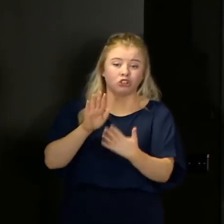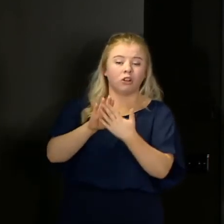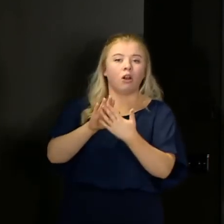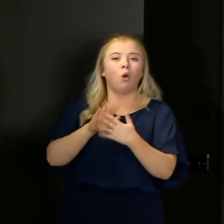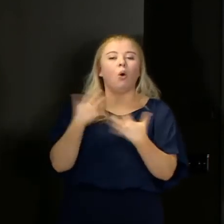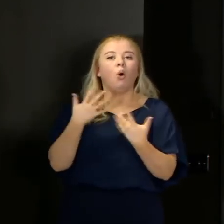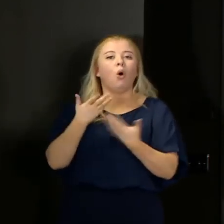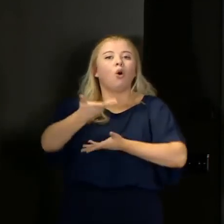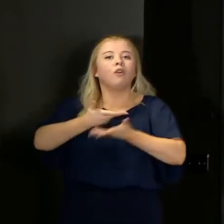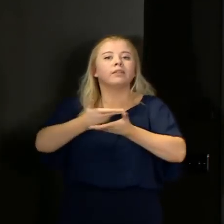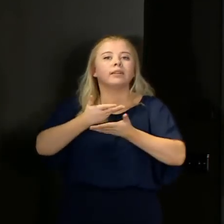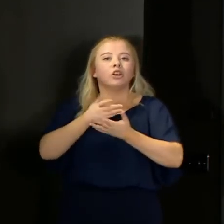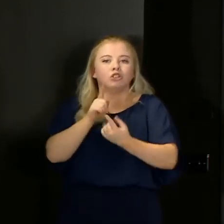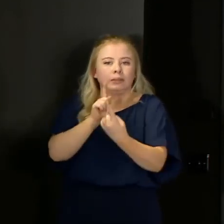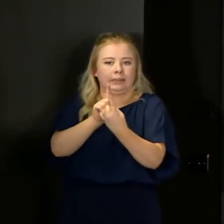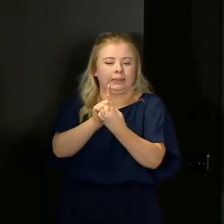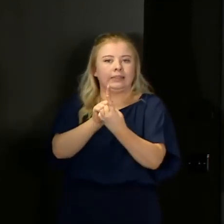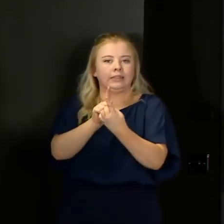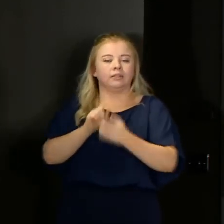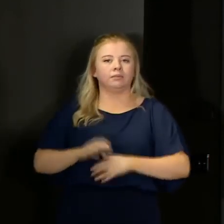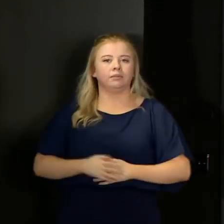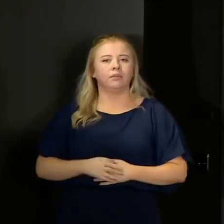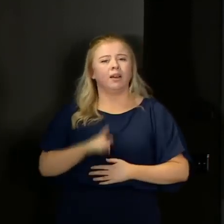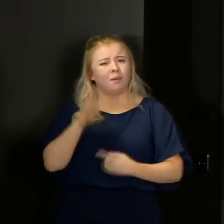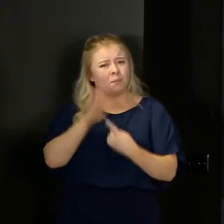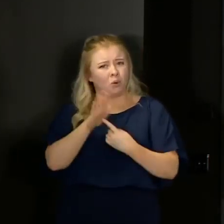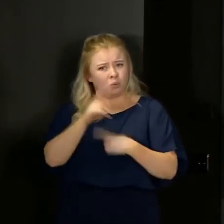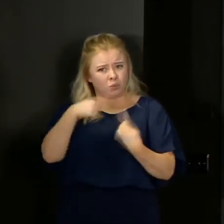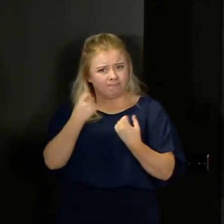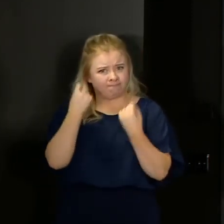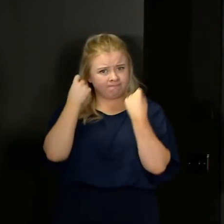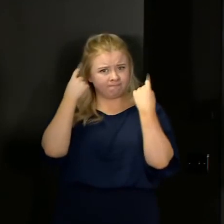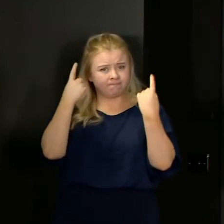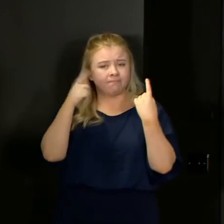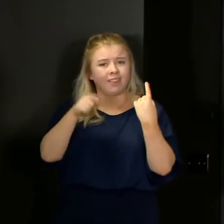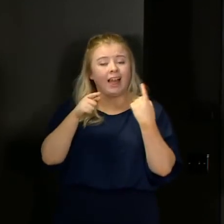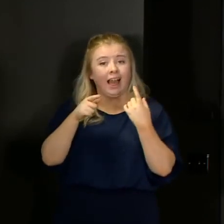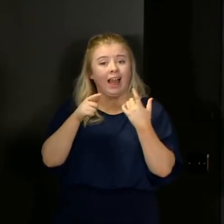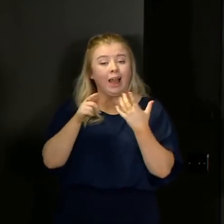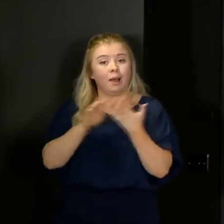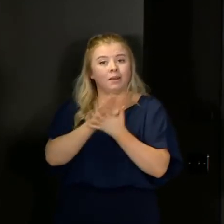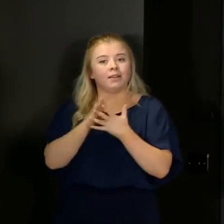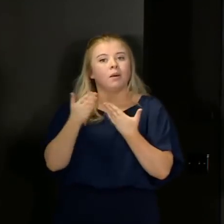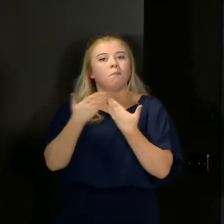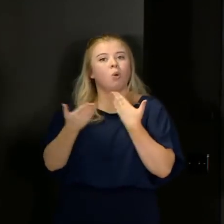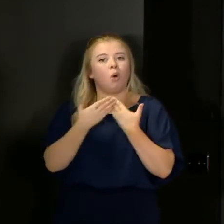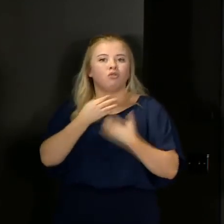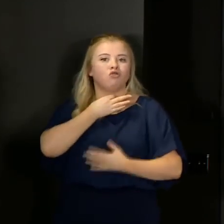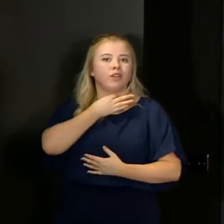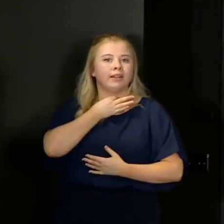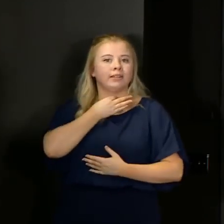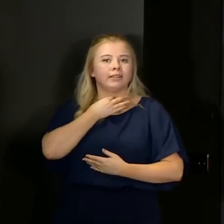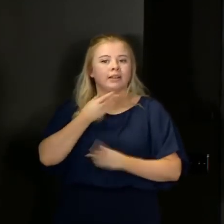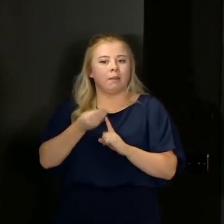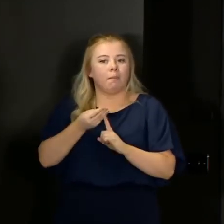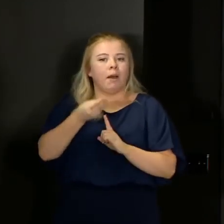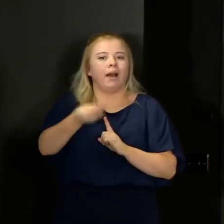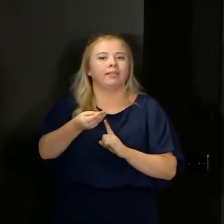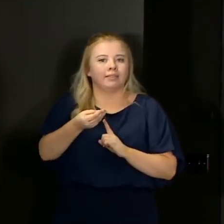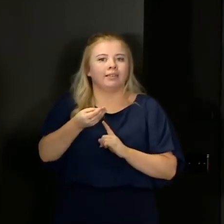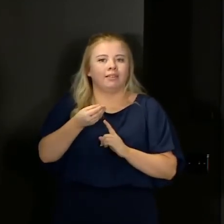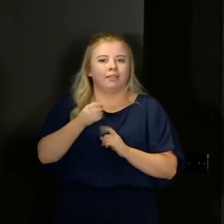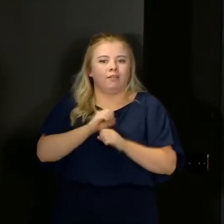conversation in that close proximity. It's really important that we understand that that increases the risk of the transmissibility of this virus,